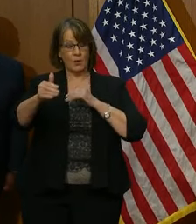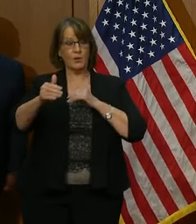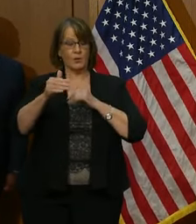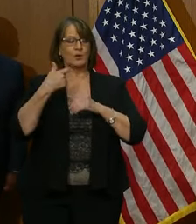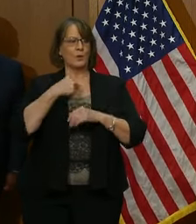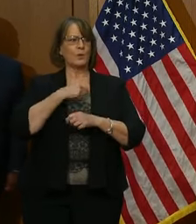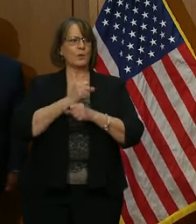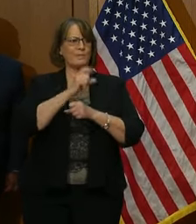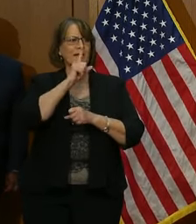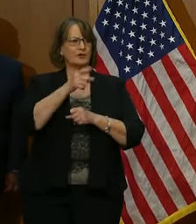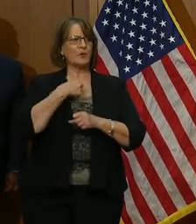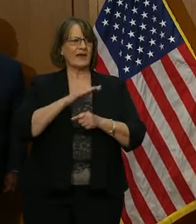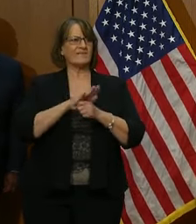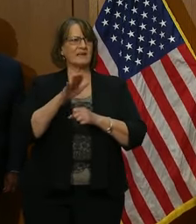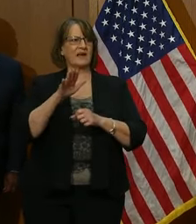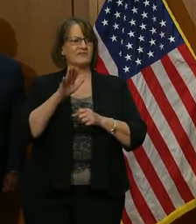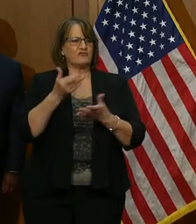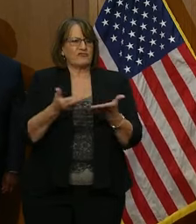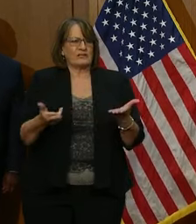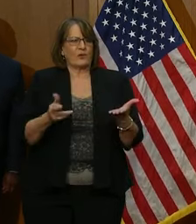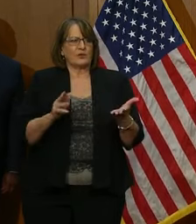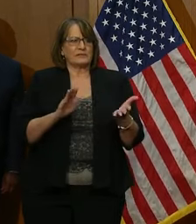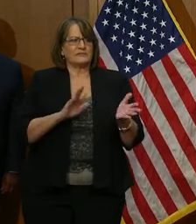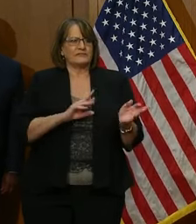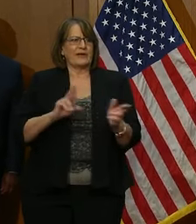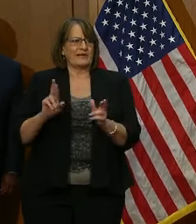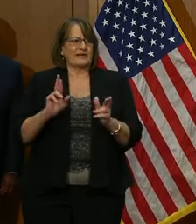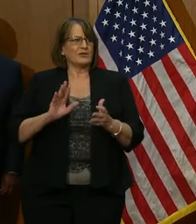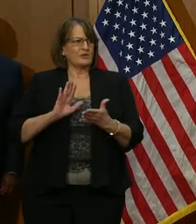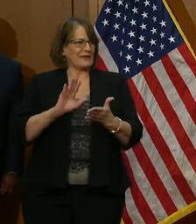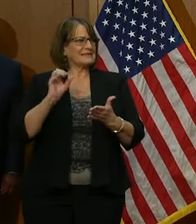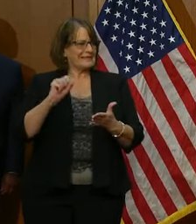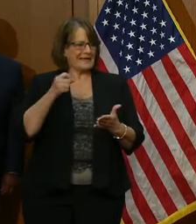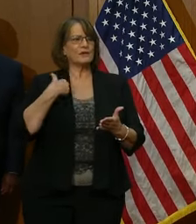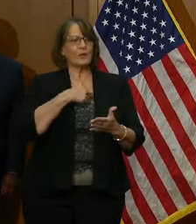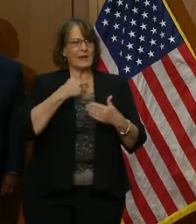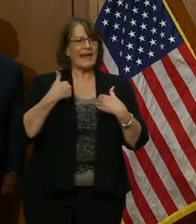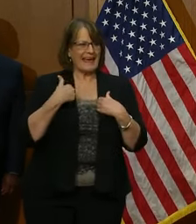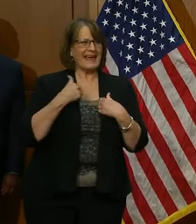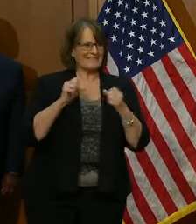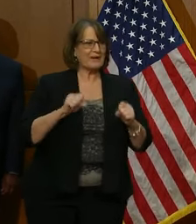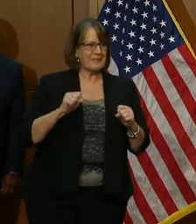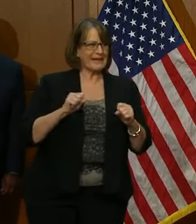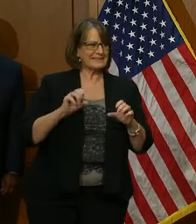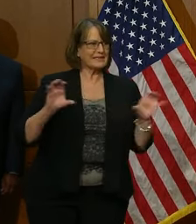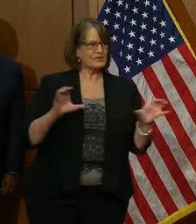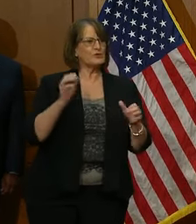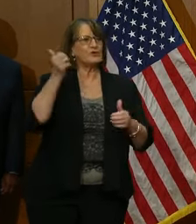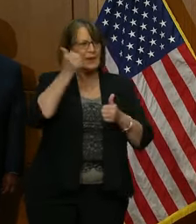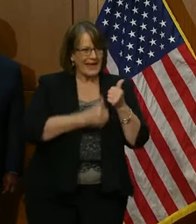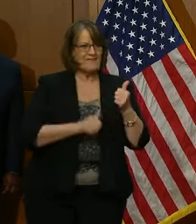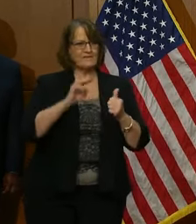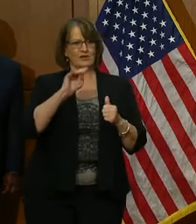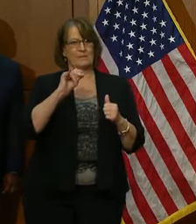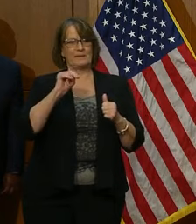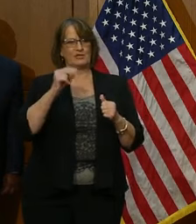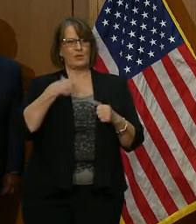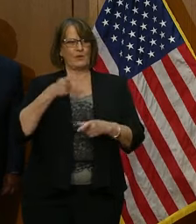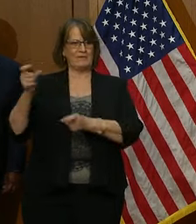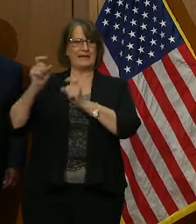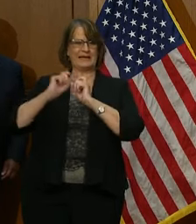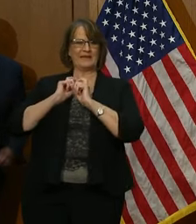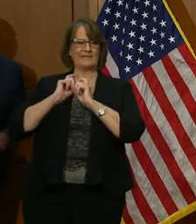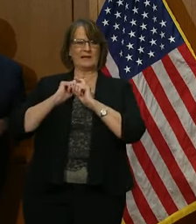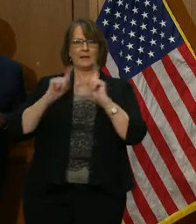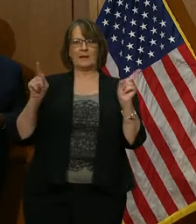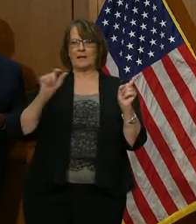that we have the resources in place to address it. So the short answer is, yes, we have the capacity to carry out every mission we've done. Now, that does not mean that